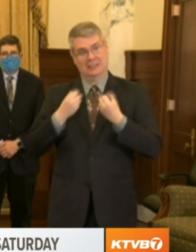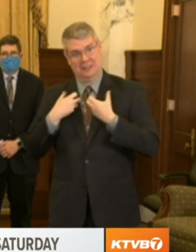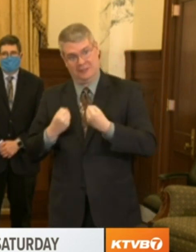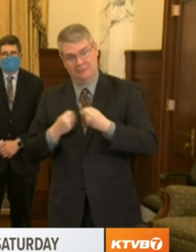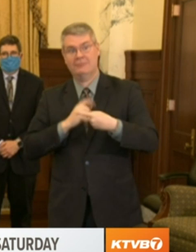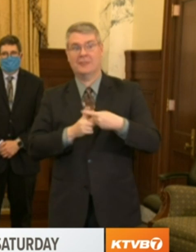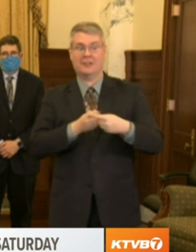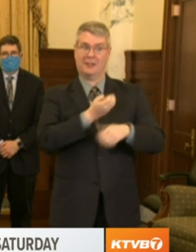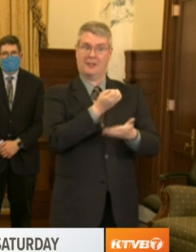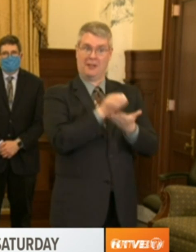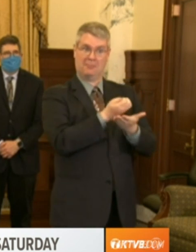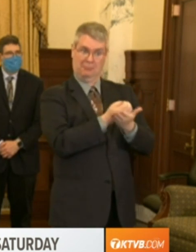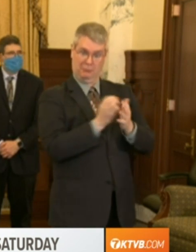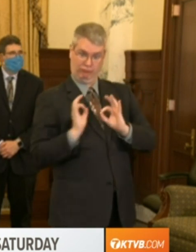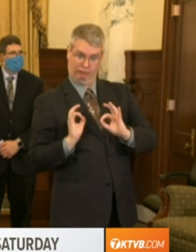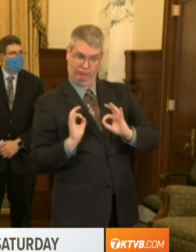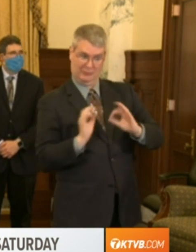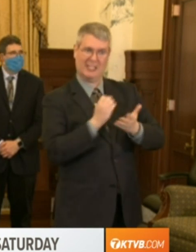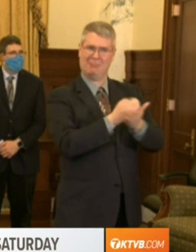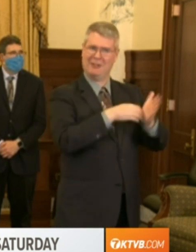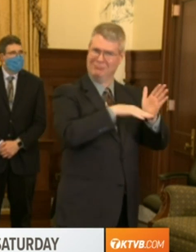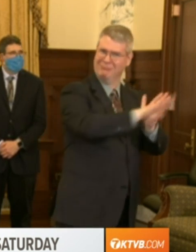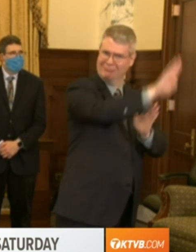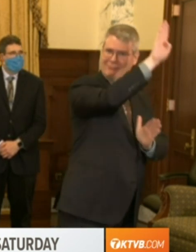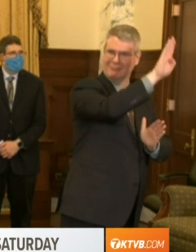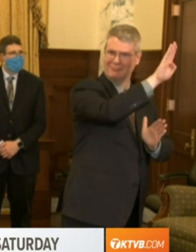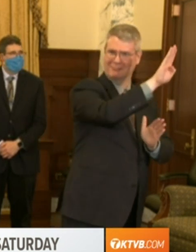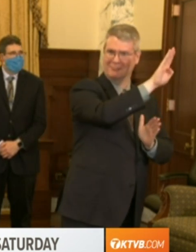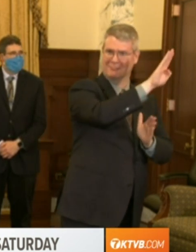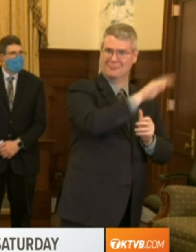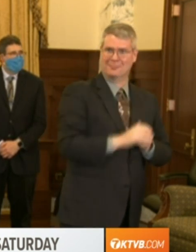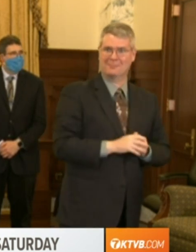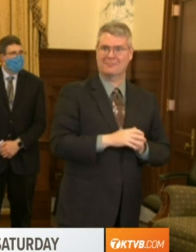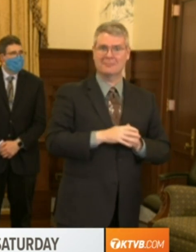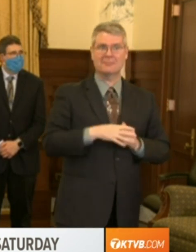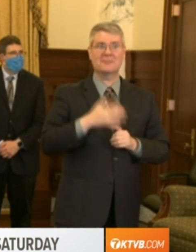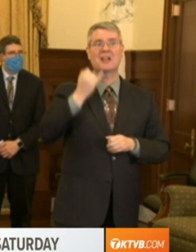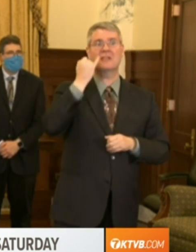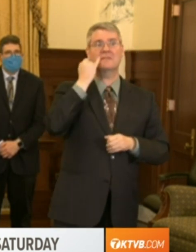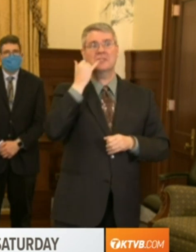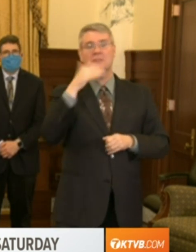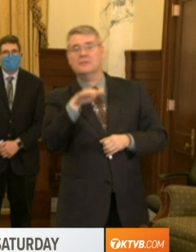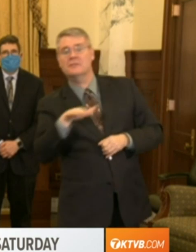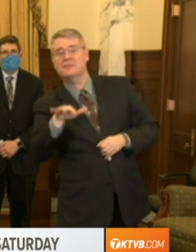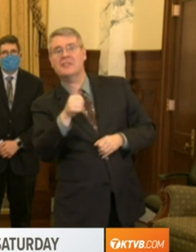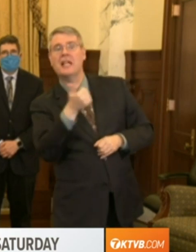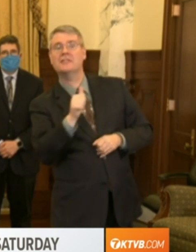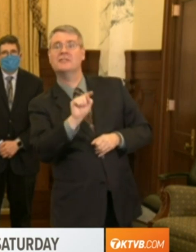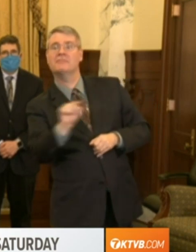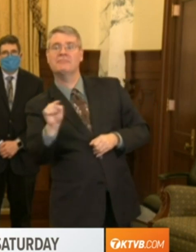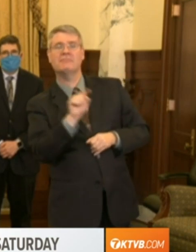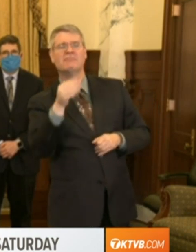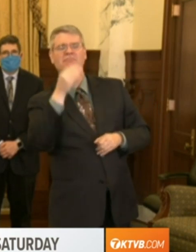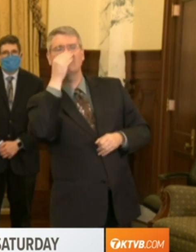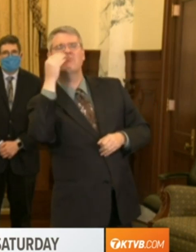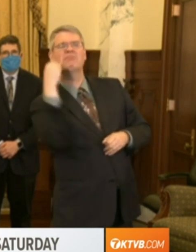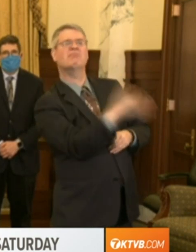individuals exercising safe practices, we cannot rebound to the prosperity that we had before March.